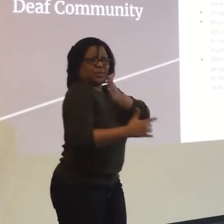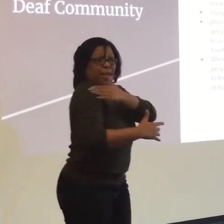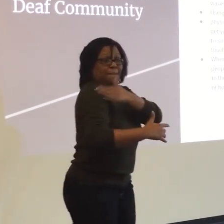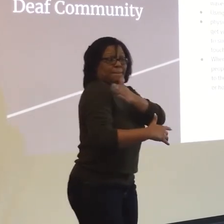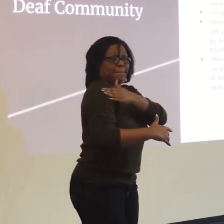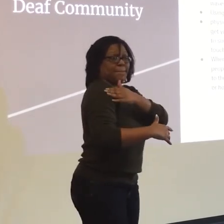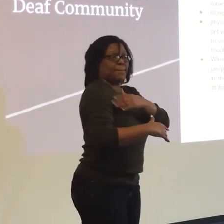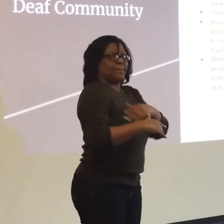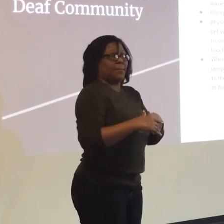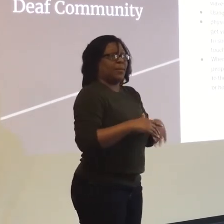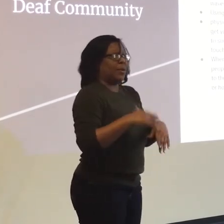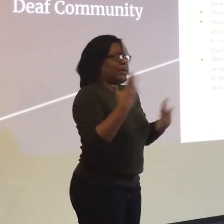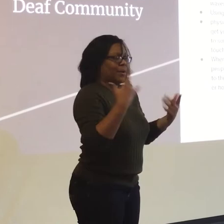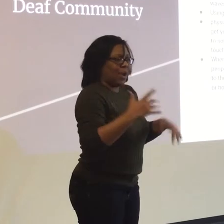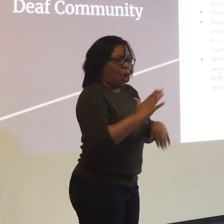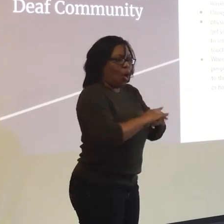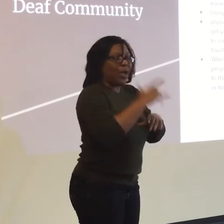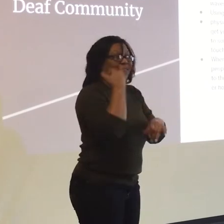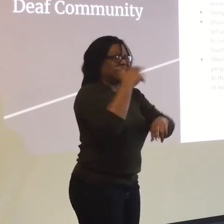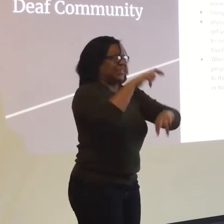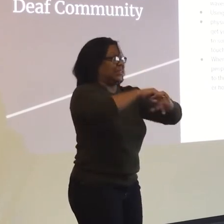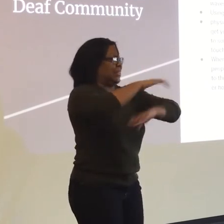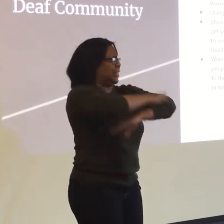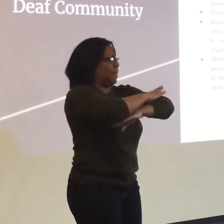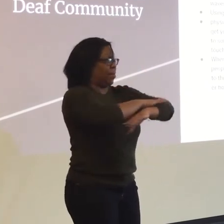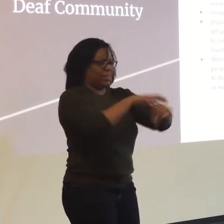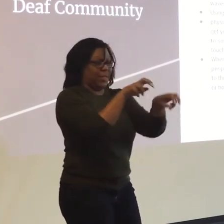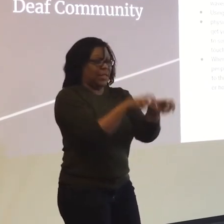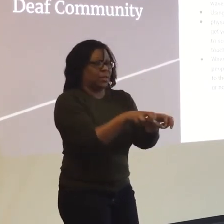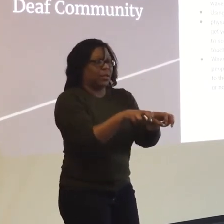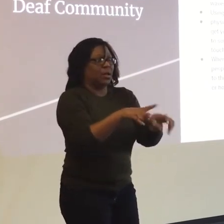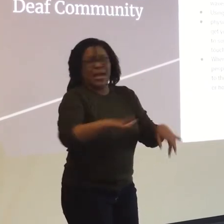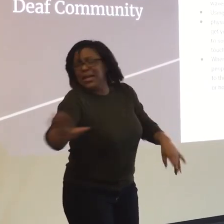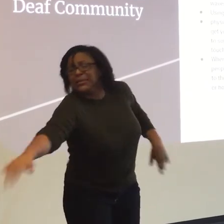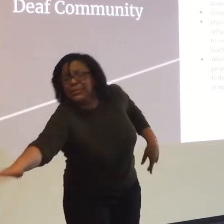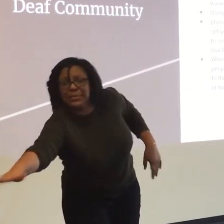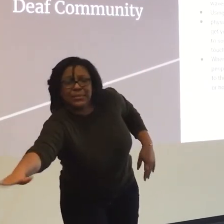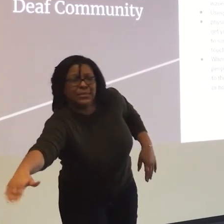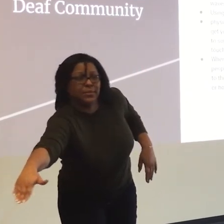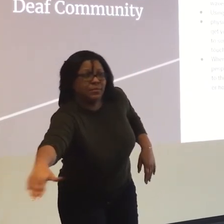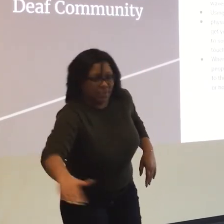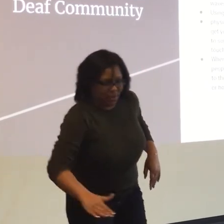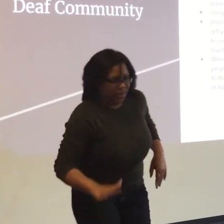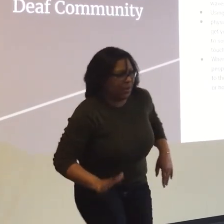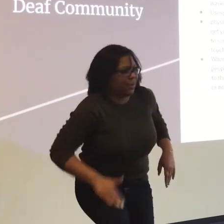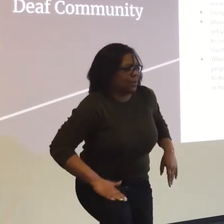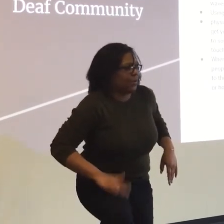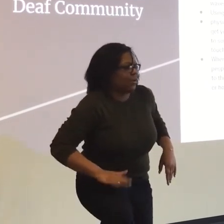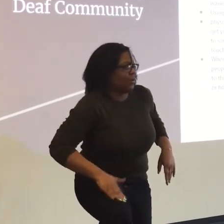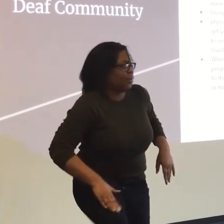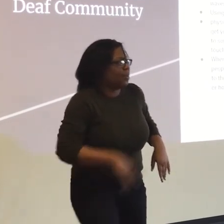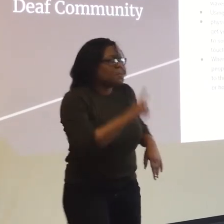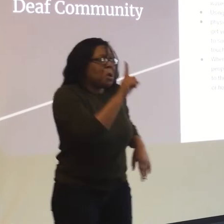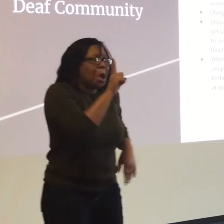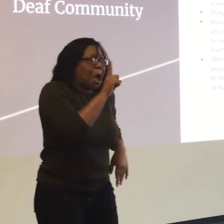is comfortable for us. A tap. If I'm sitting at a table with somebody and you might tap them on the leg.